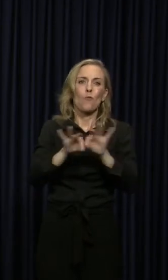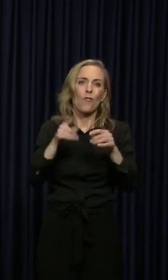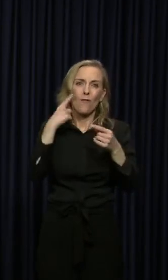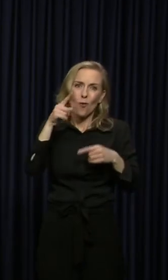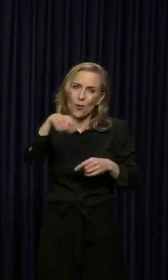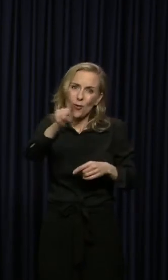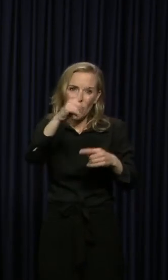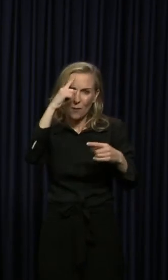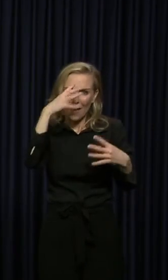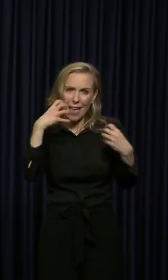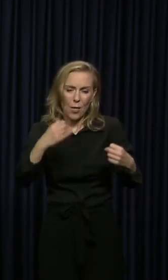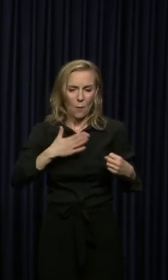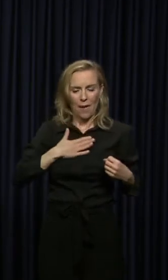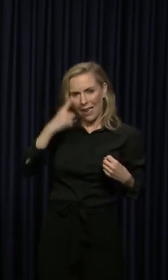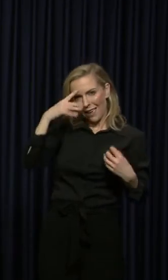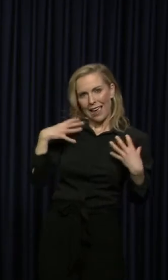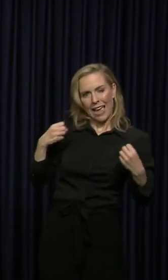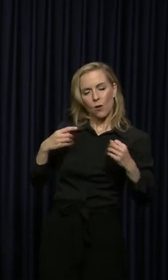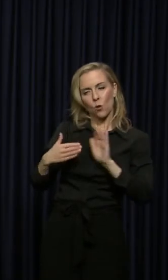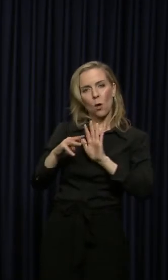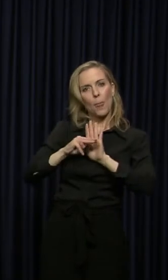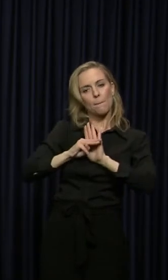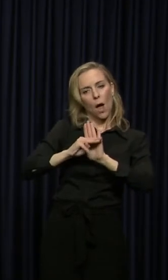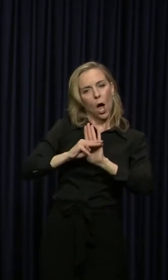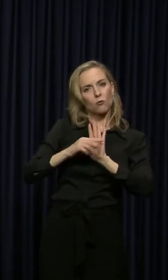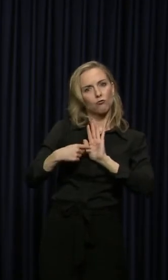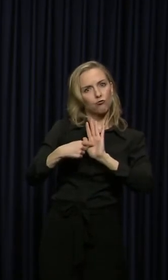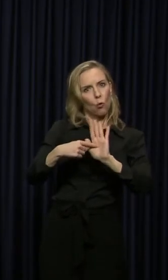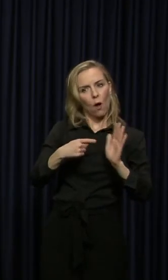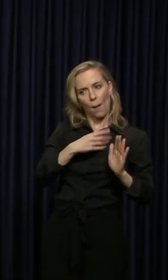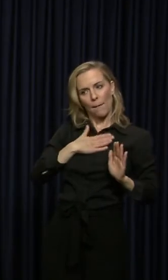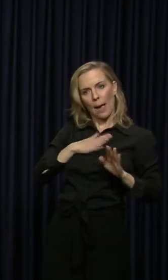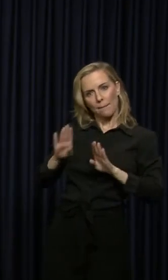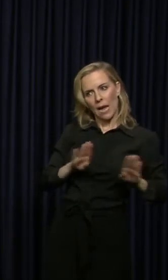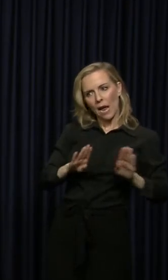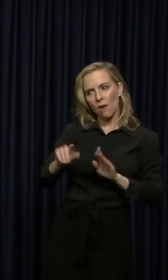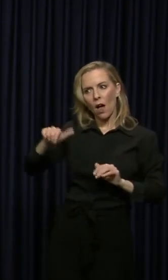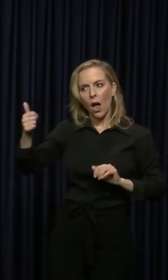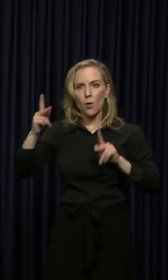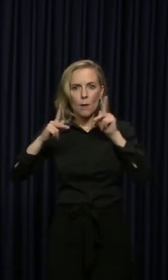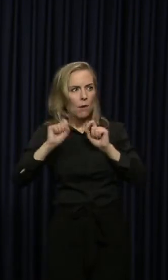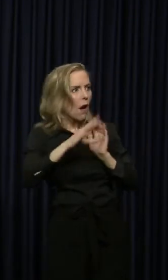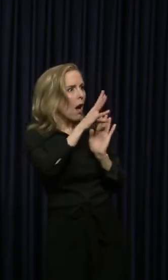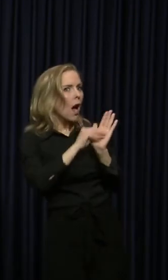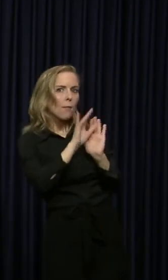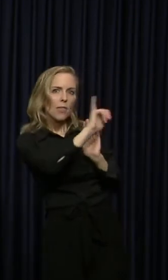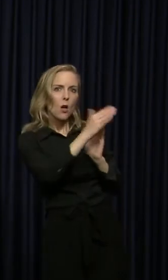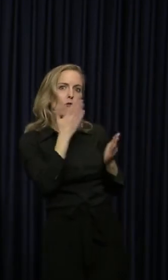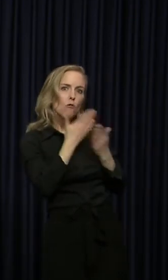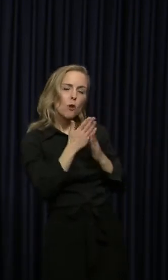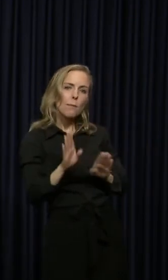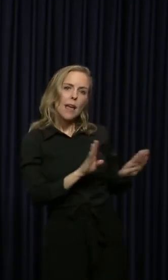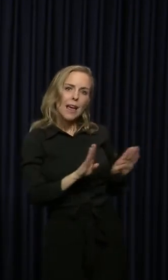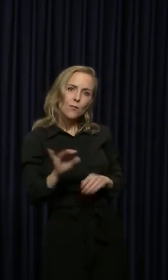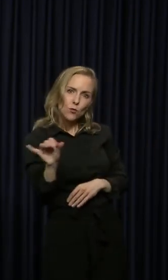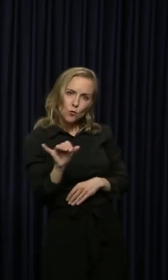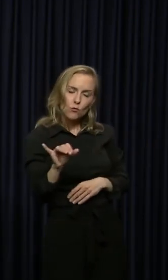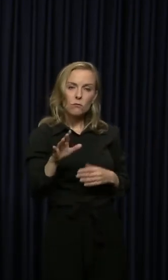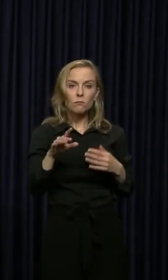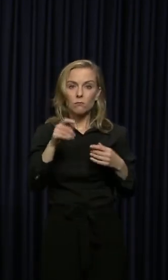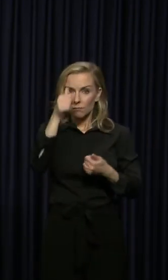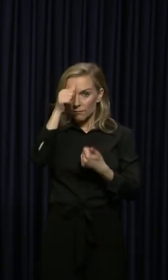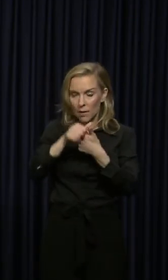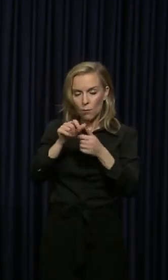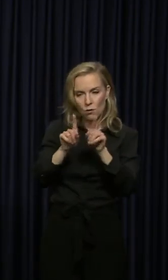It's important to model this behavior so other people see it. I will tell you that if people see you maintaining your social